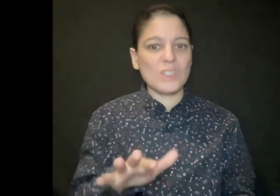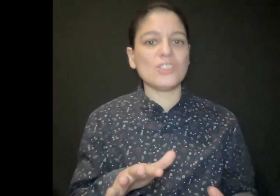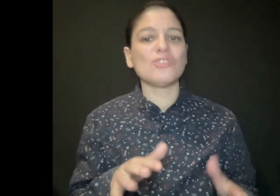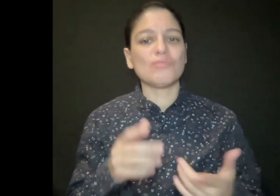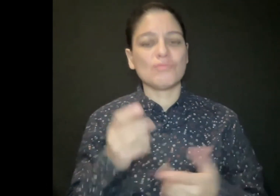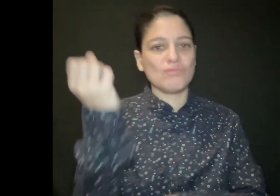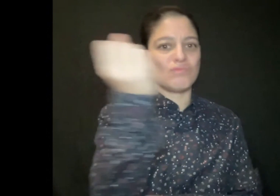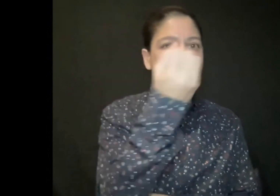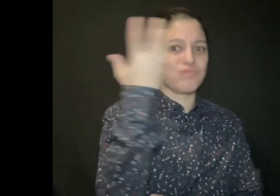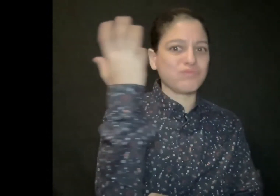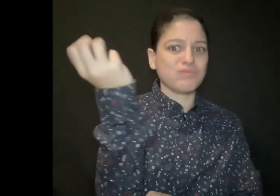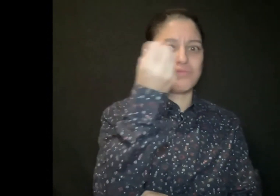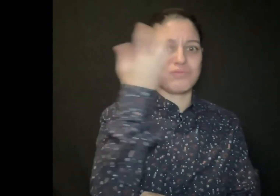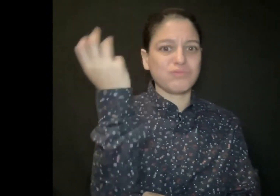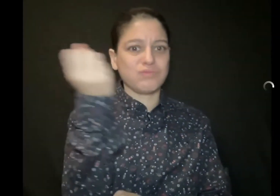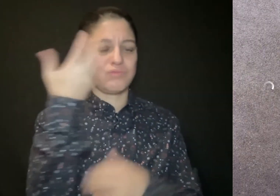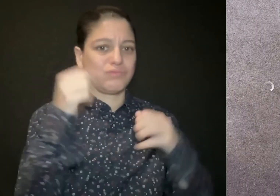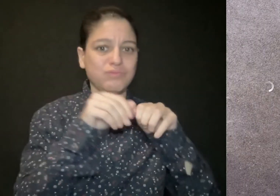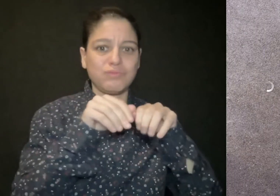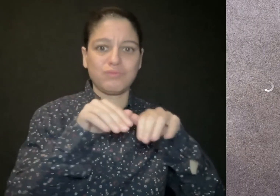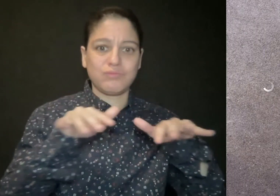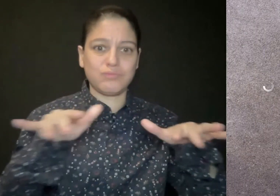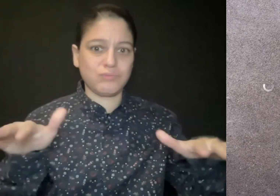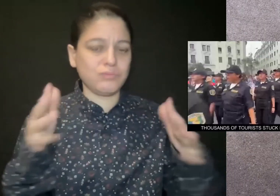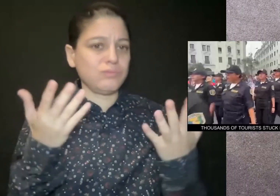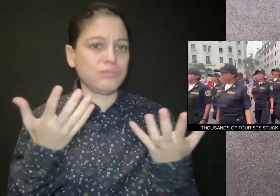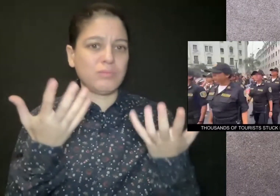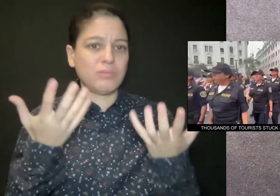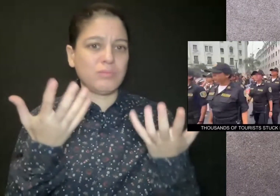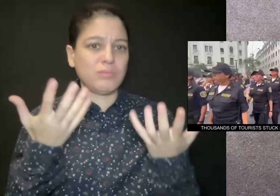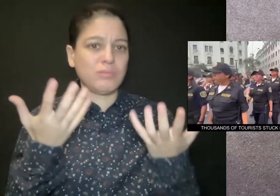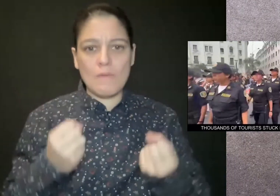Peru has declared a state of emergency because of violent protests.